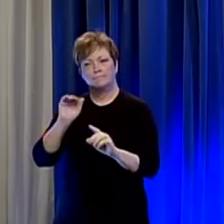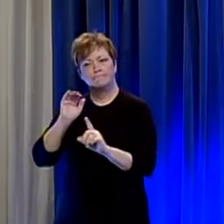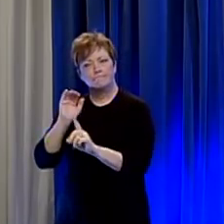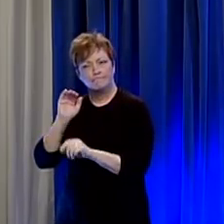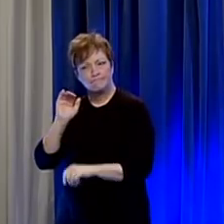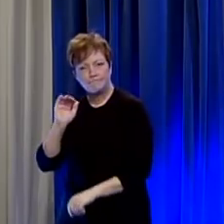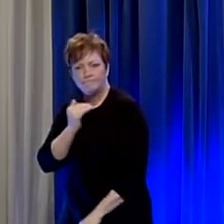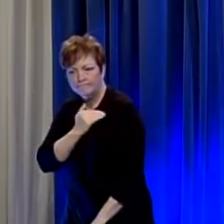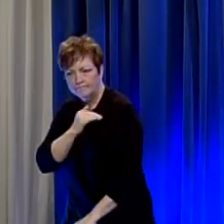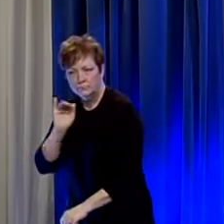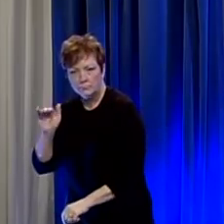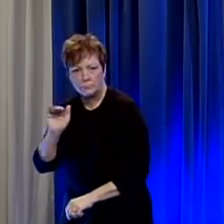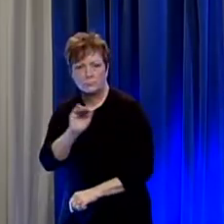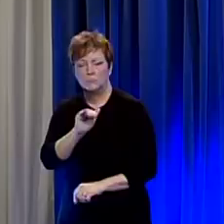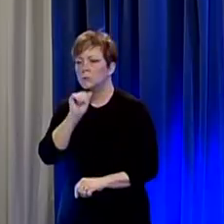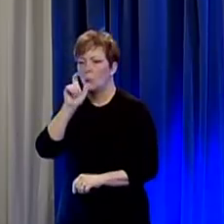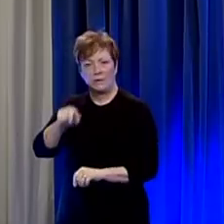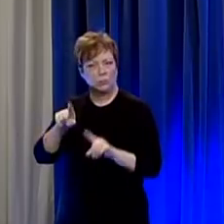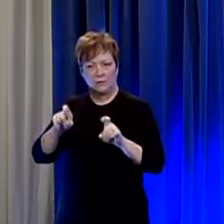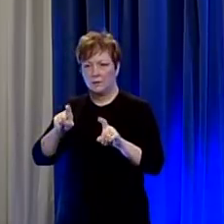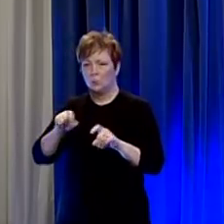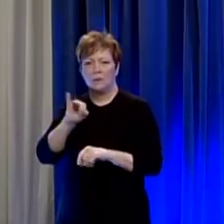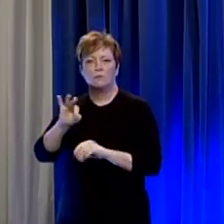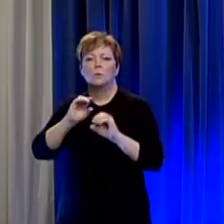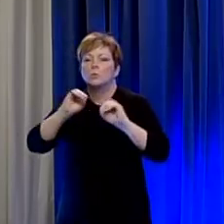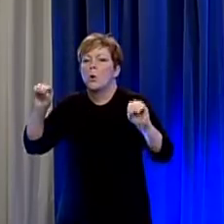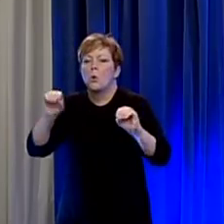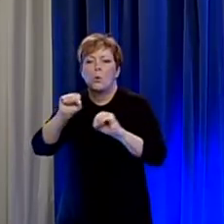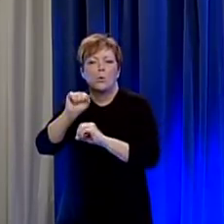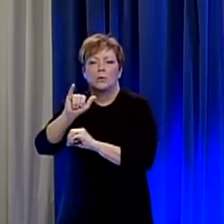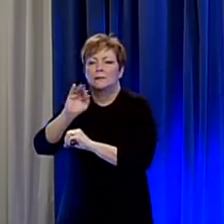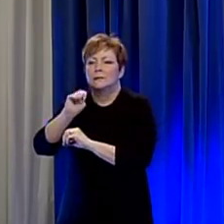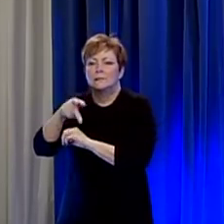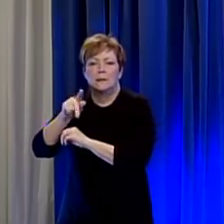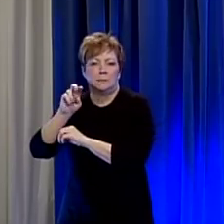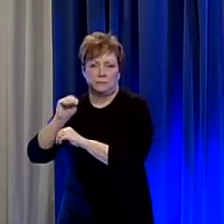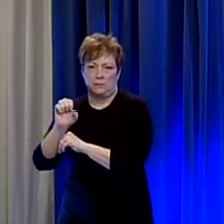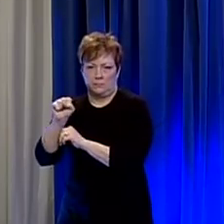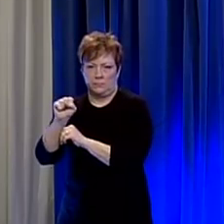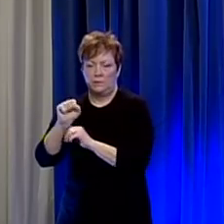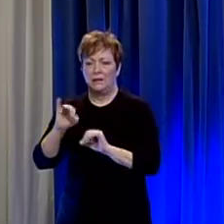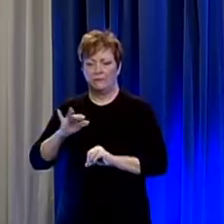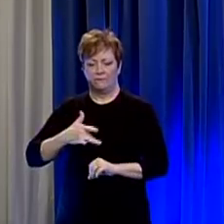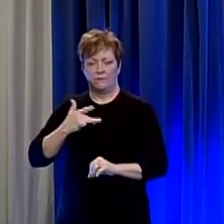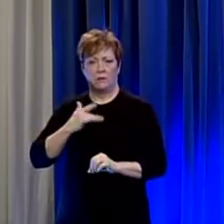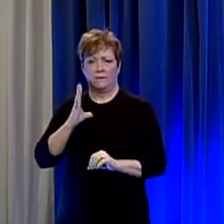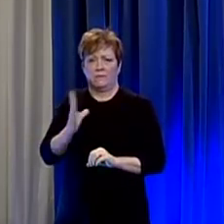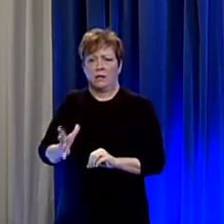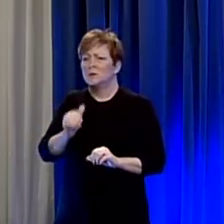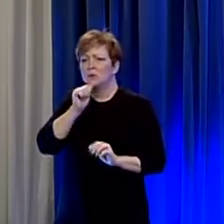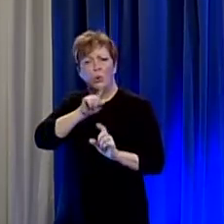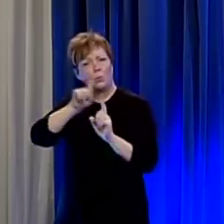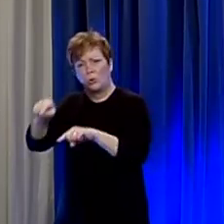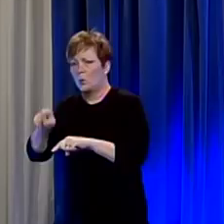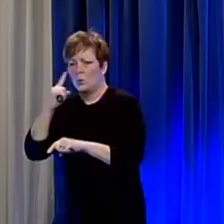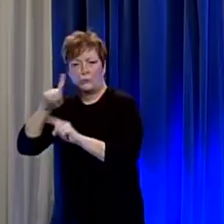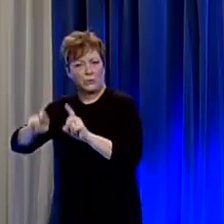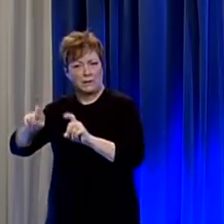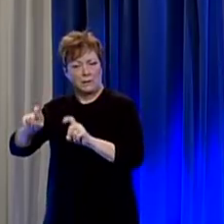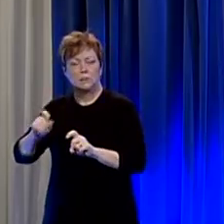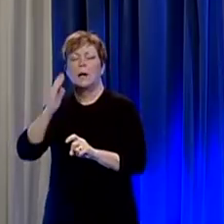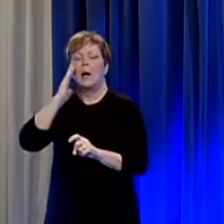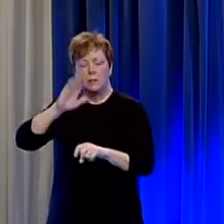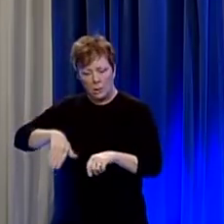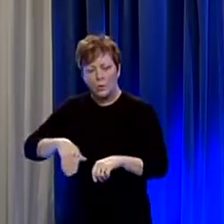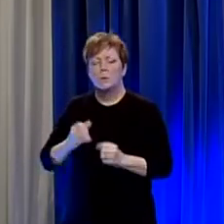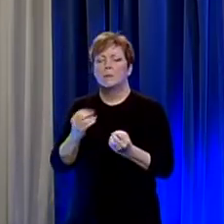we do not need to test you if you do not have symptoms this is extremely important we have many people who want to be